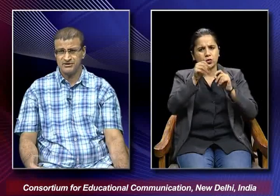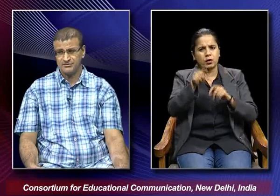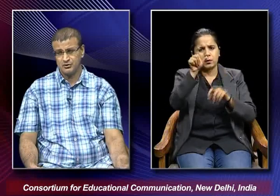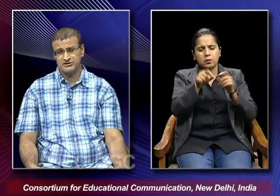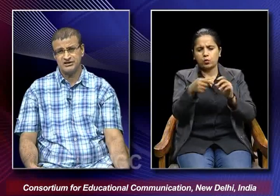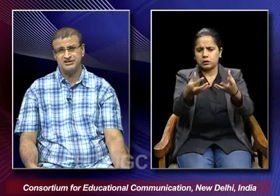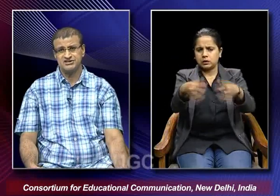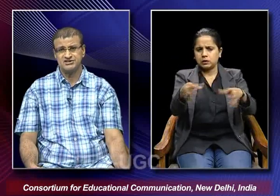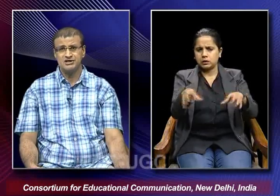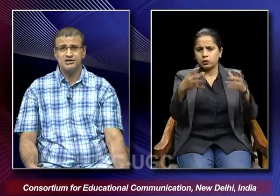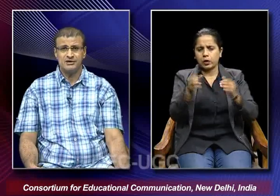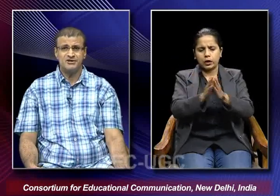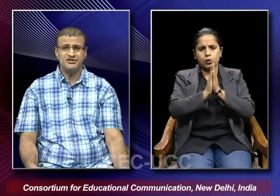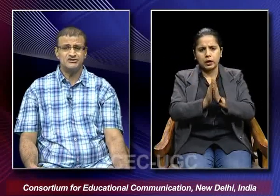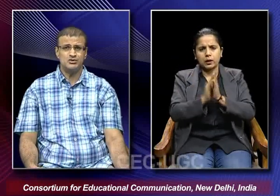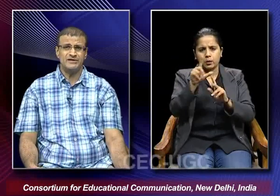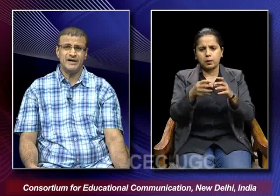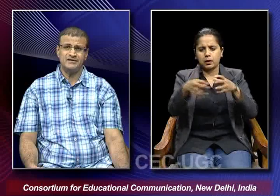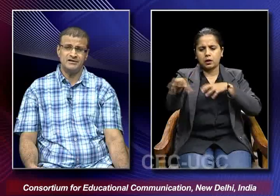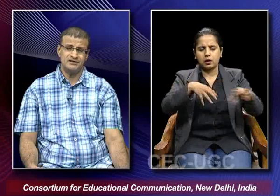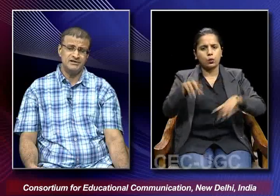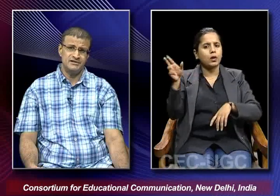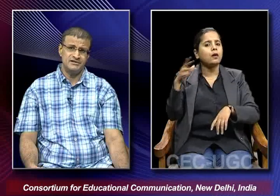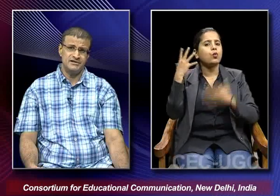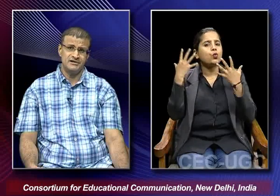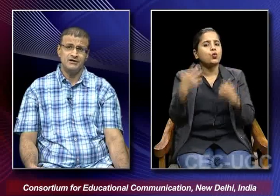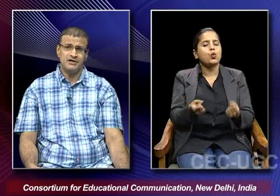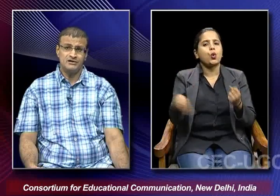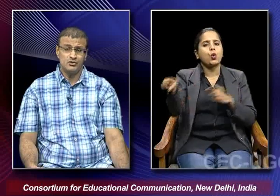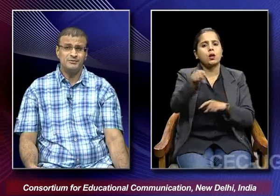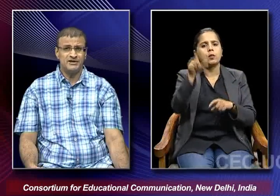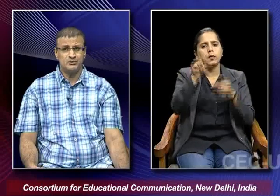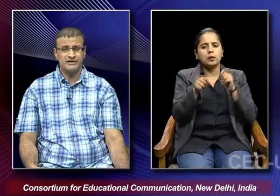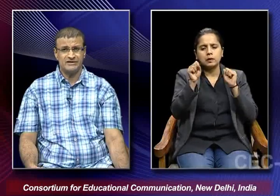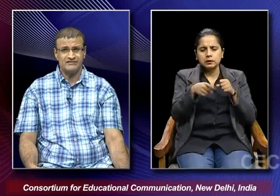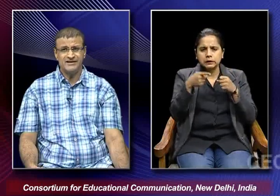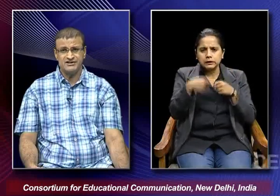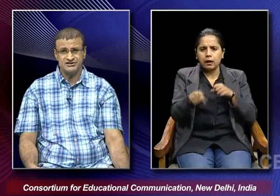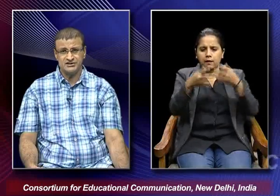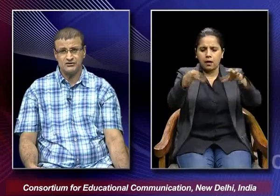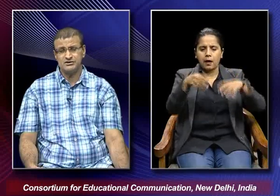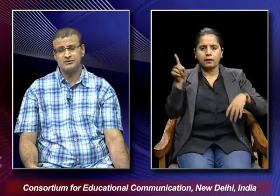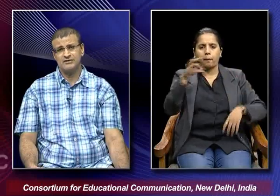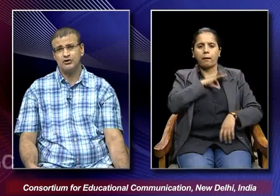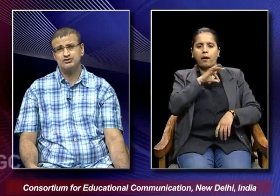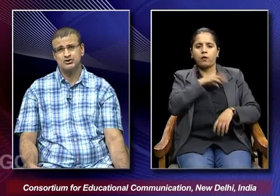among both the religious communities so that they they it could be to their advantage they wanted to have all sorts